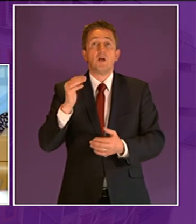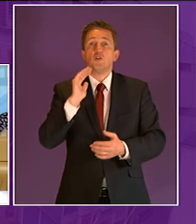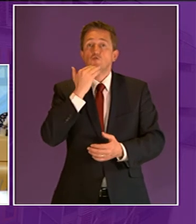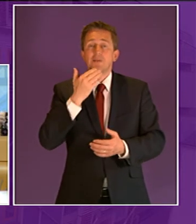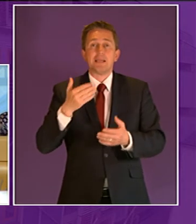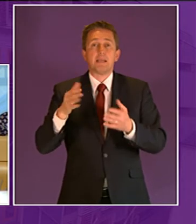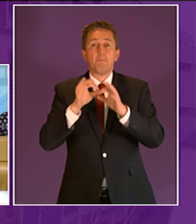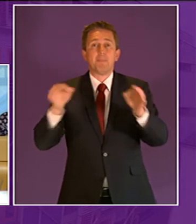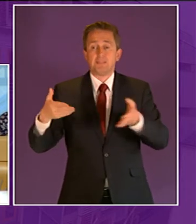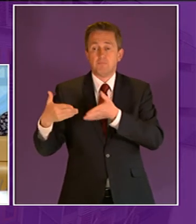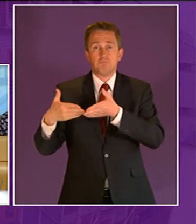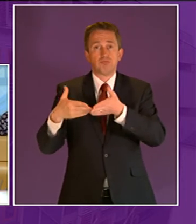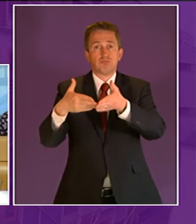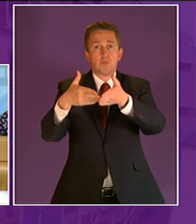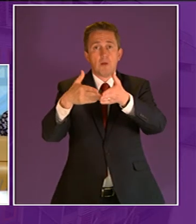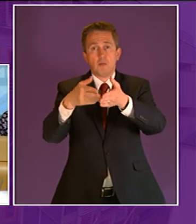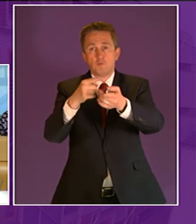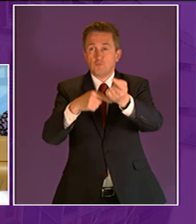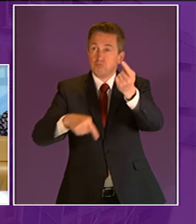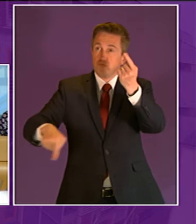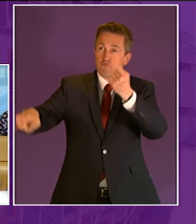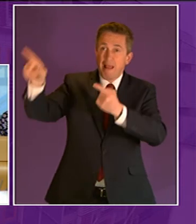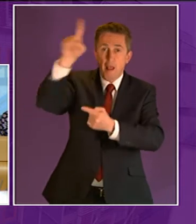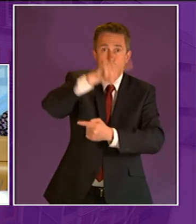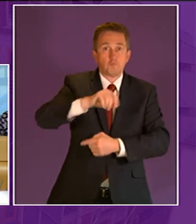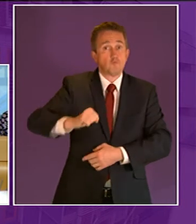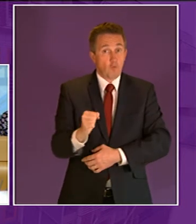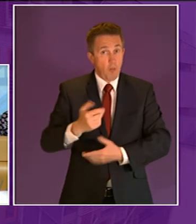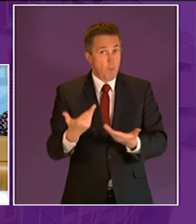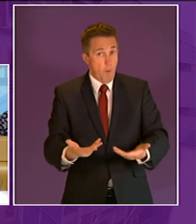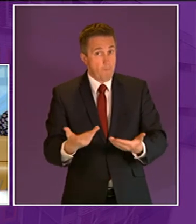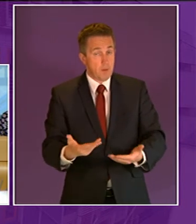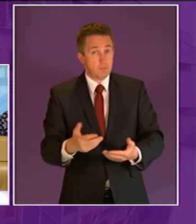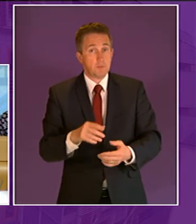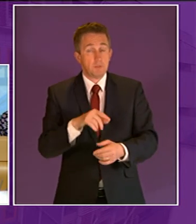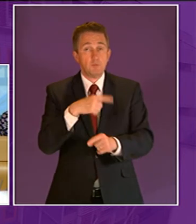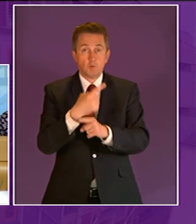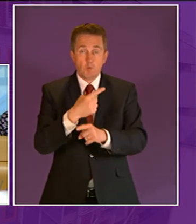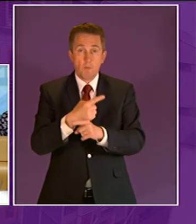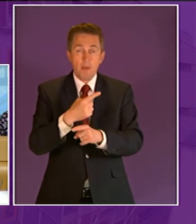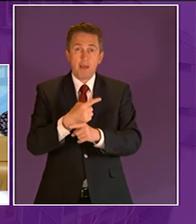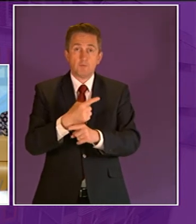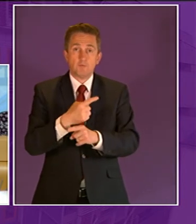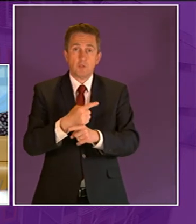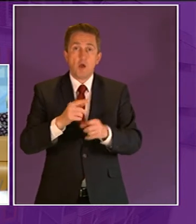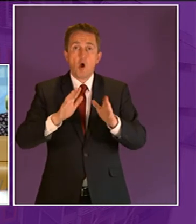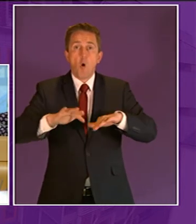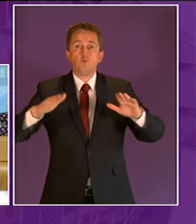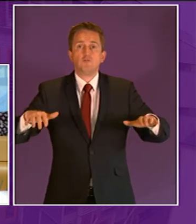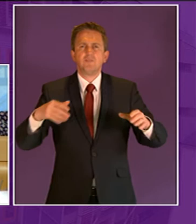which is currently going around scotland's coast highlighting the the plight to our natural environment caused by ocean plastics which is becoming